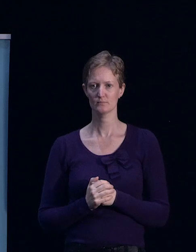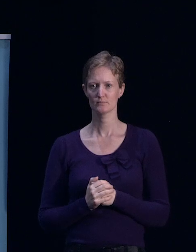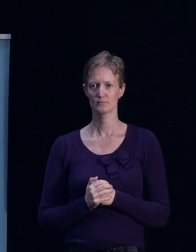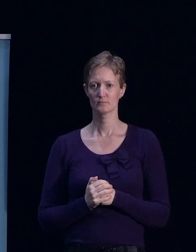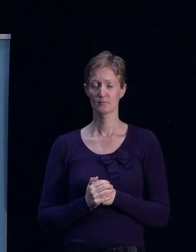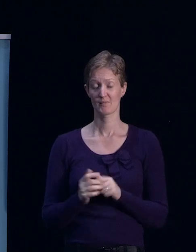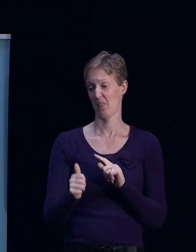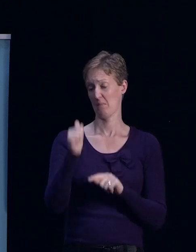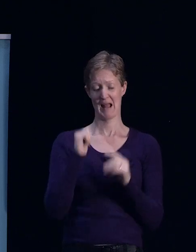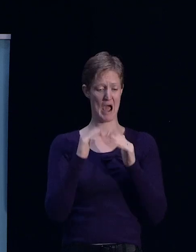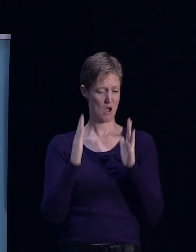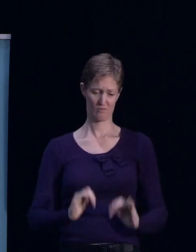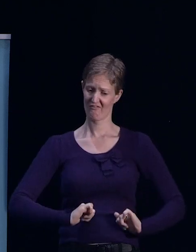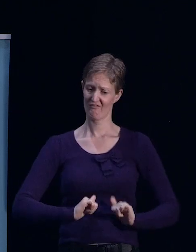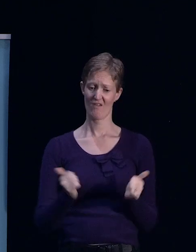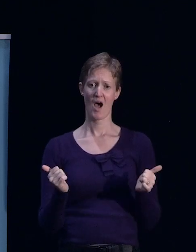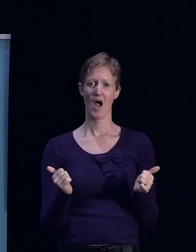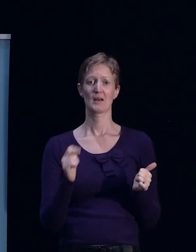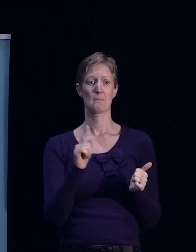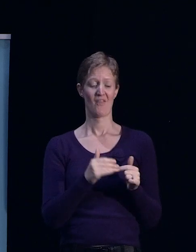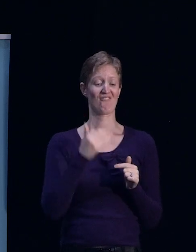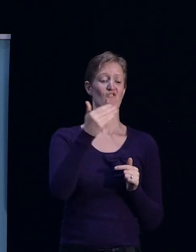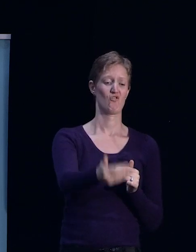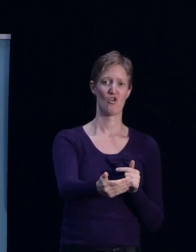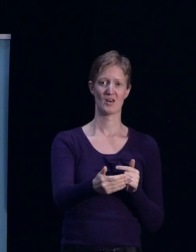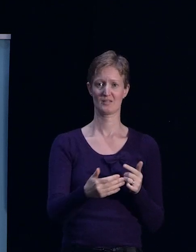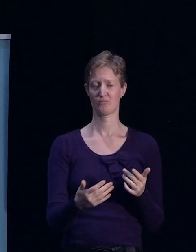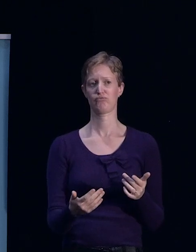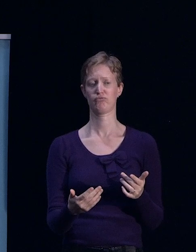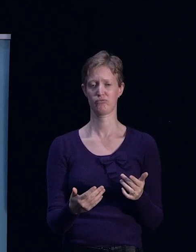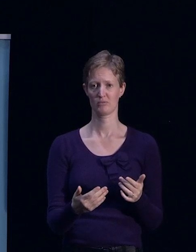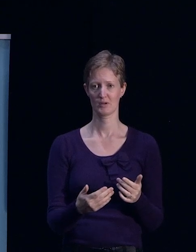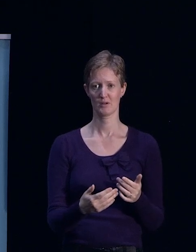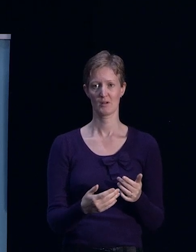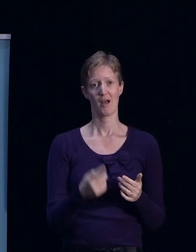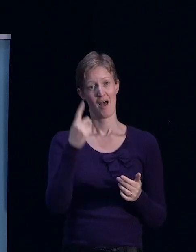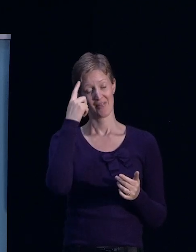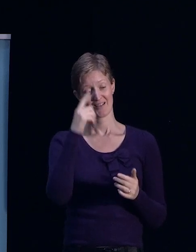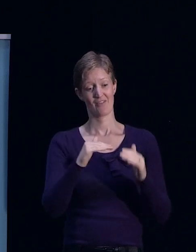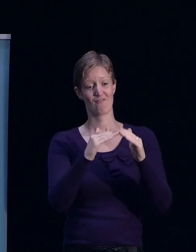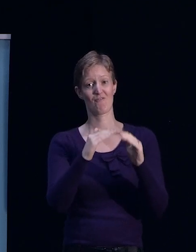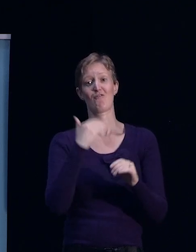hungidori at the back, but I think it'd be pulled off its foundations if we hang around any longer.